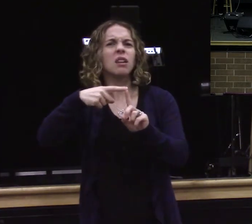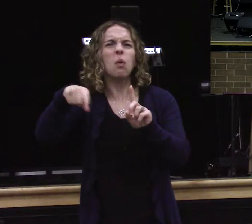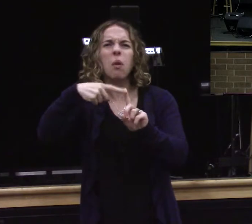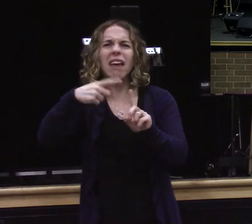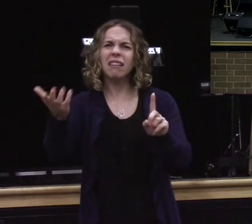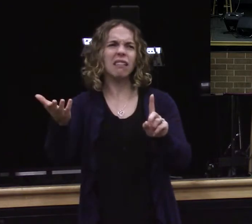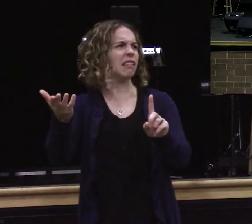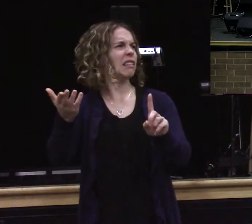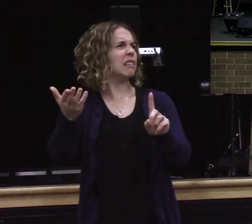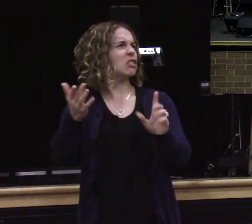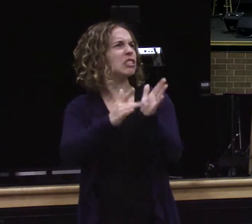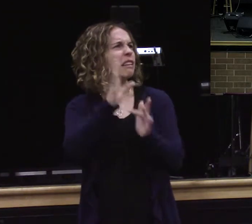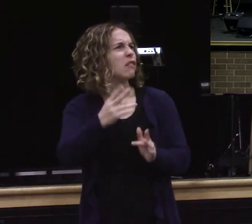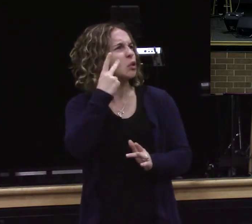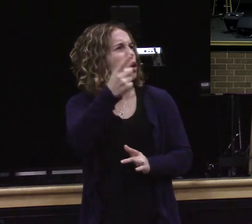when.